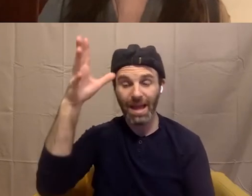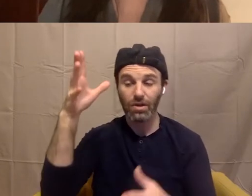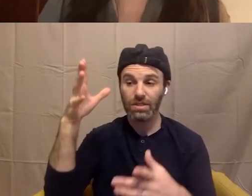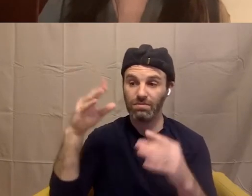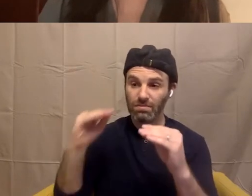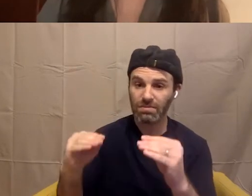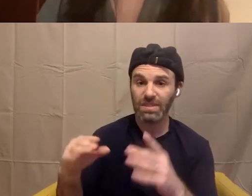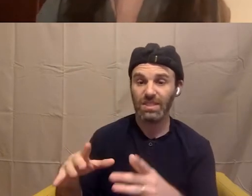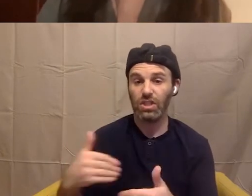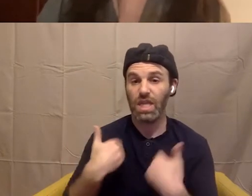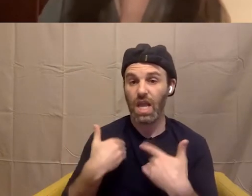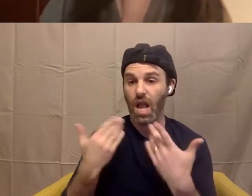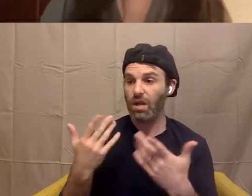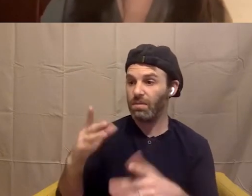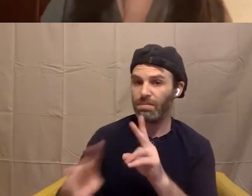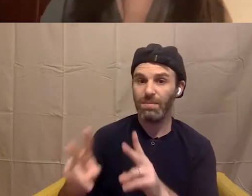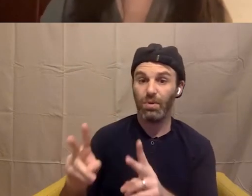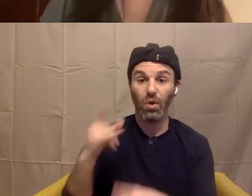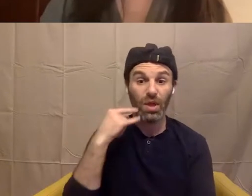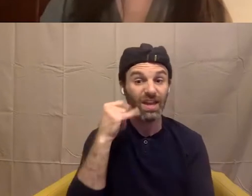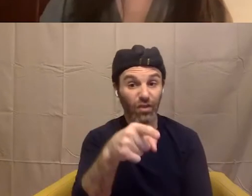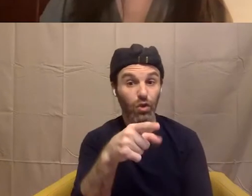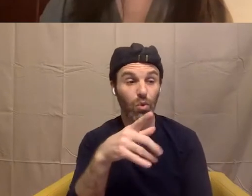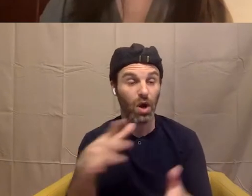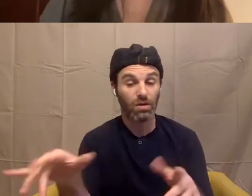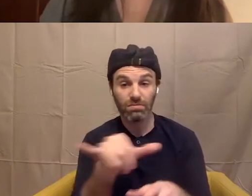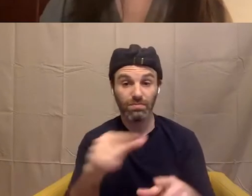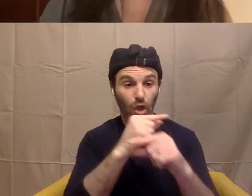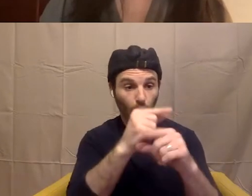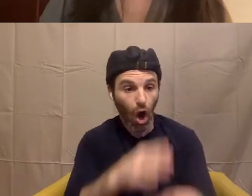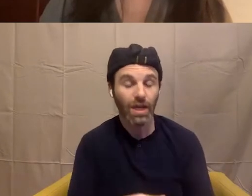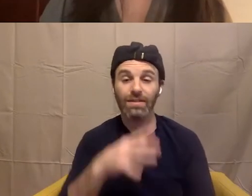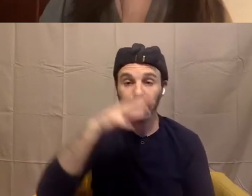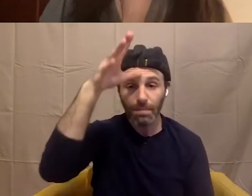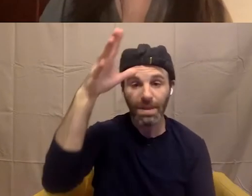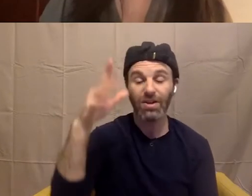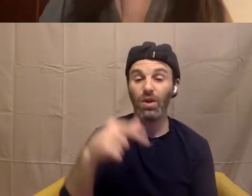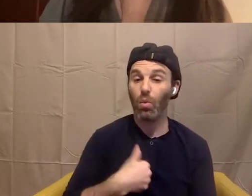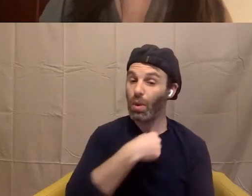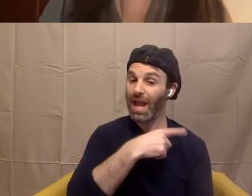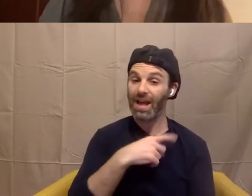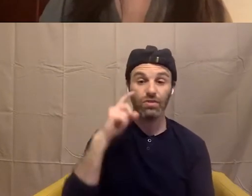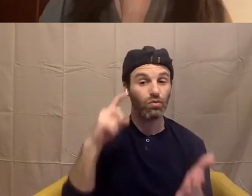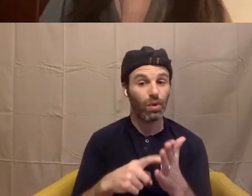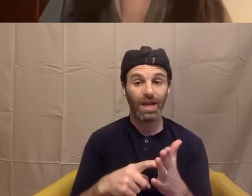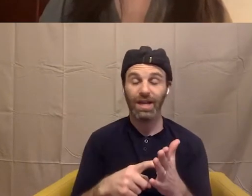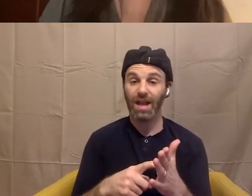person, I do believe that the work starts with us recognizing that how we can show up